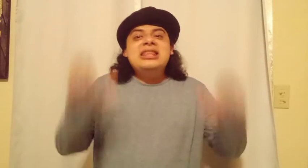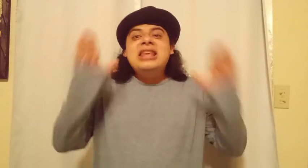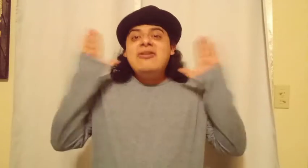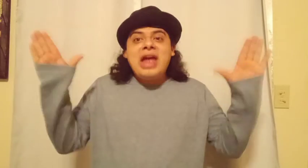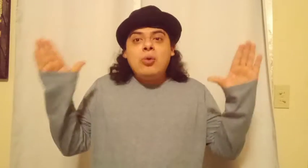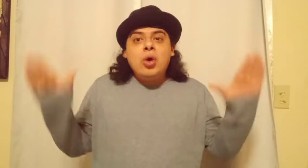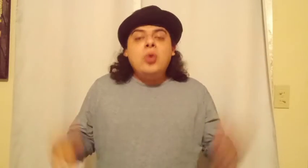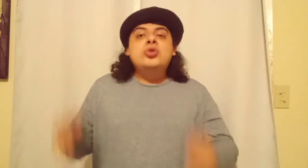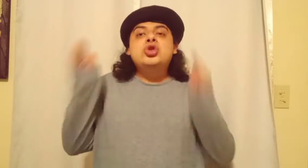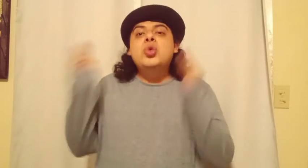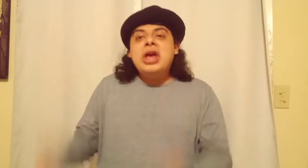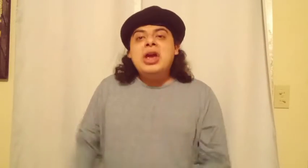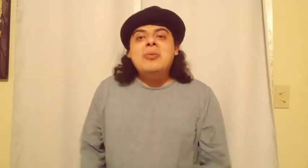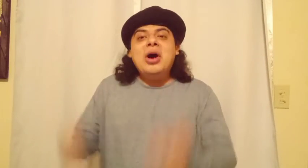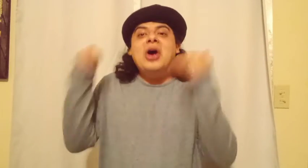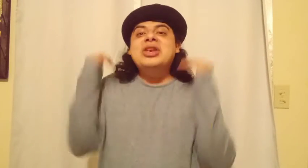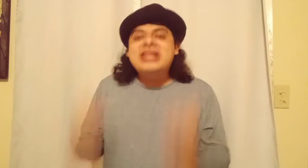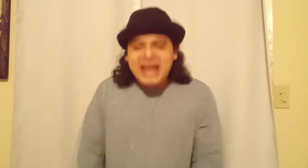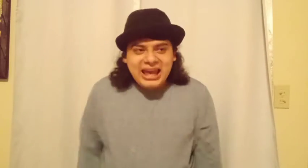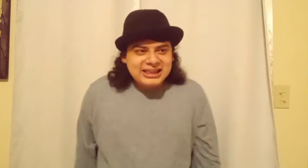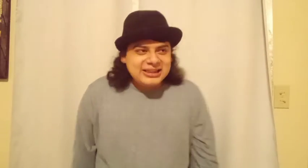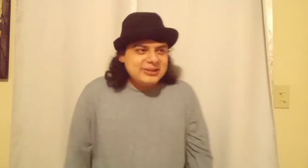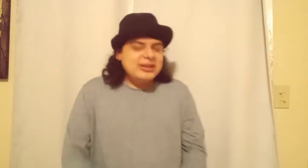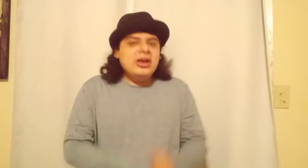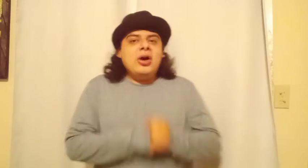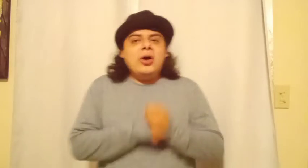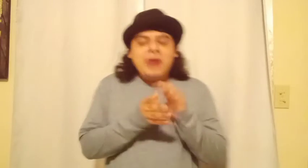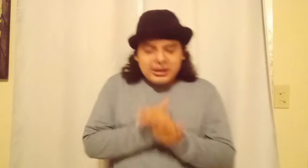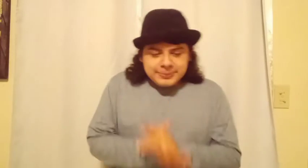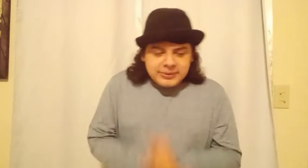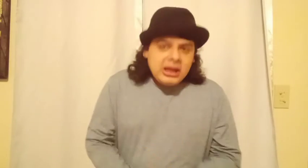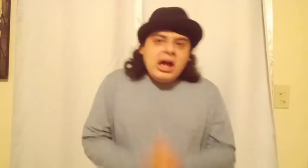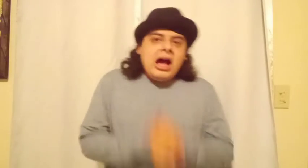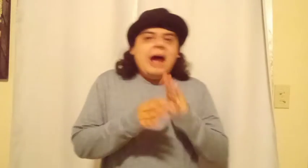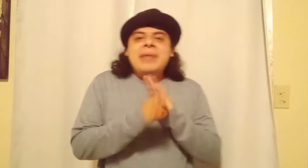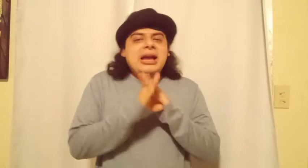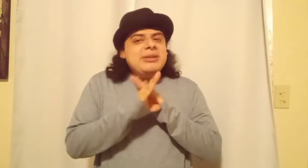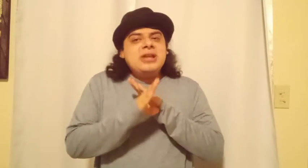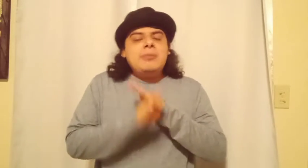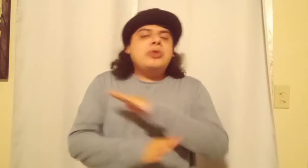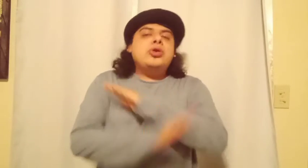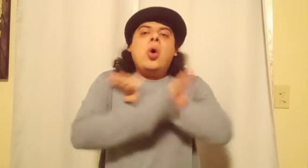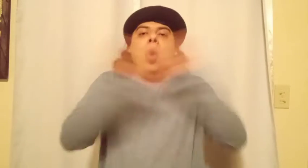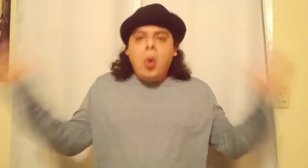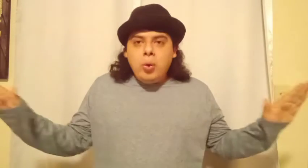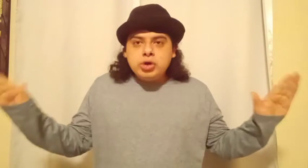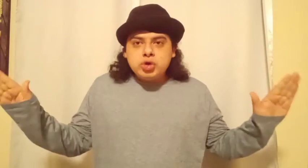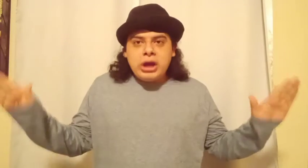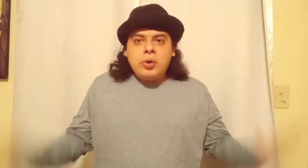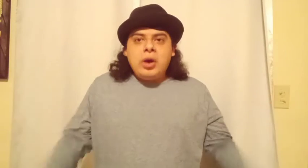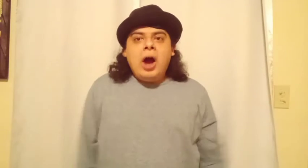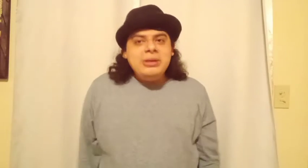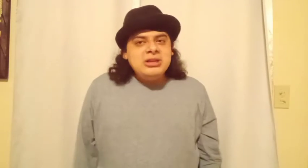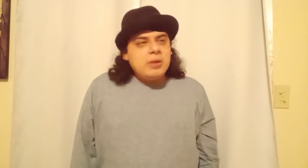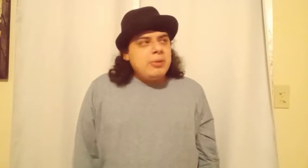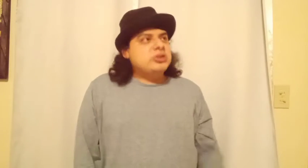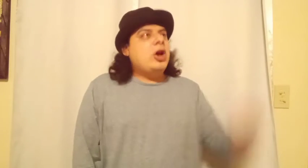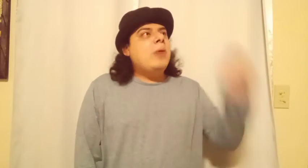gave that role to him again. Alright, I'm not going to be talking about the whole trailer. I'll be talking about some